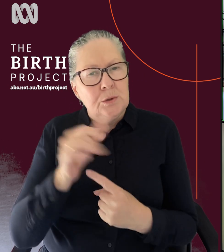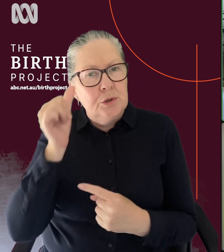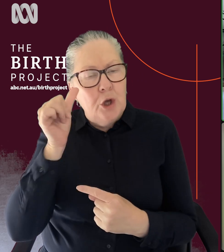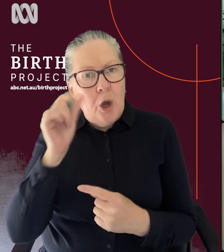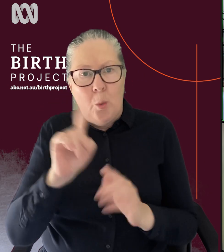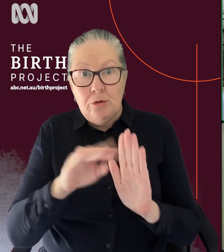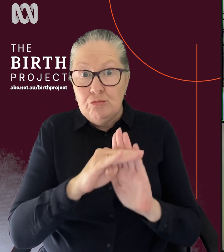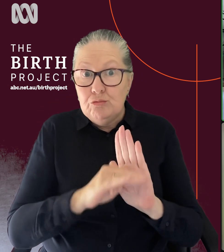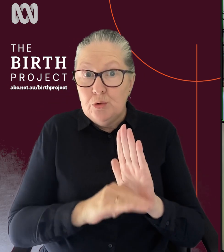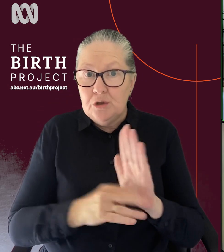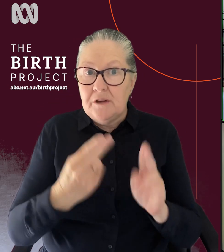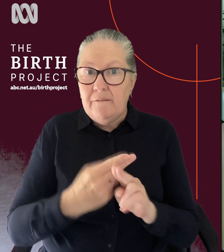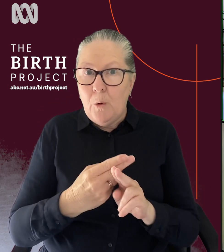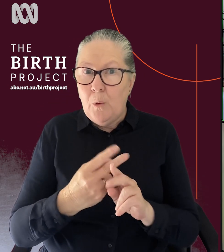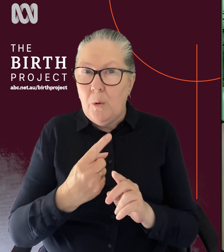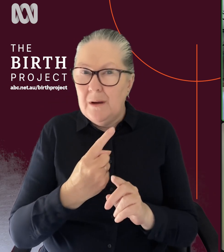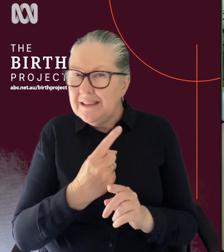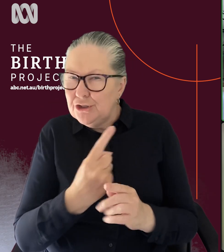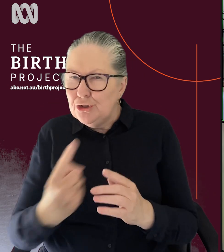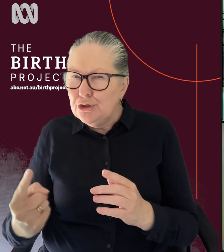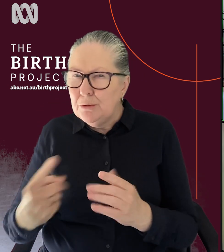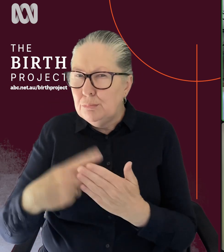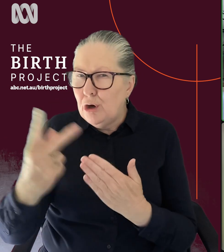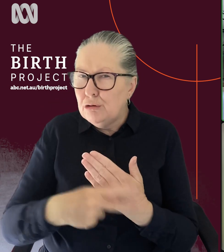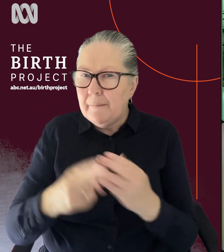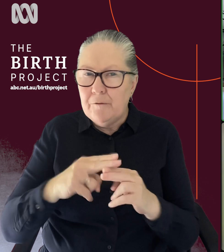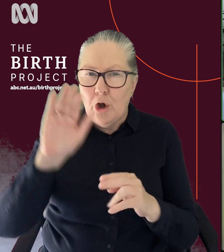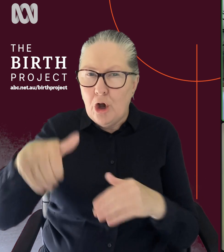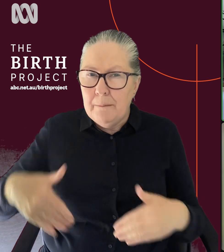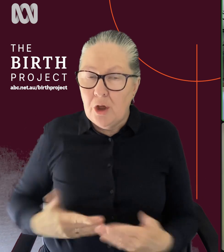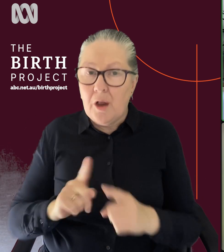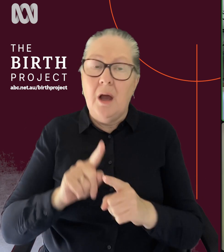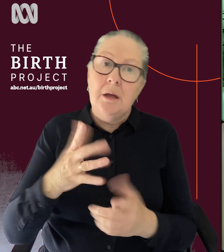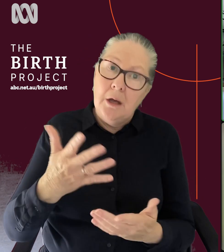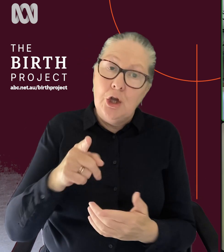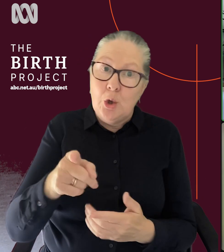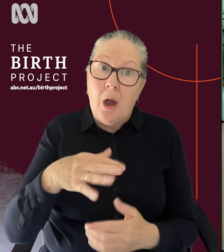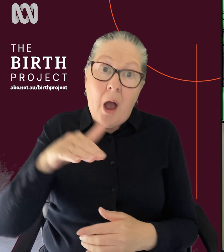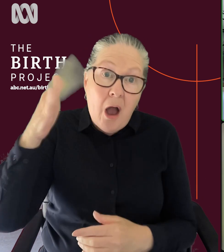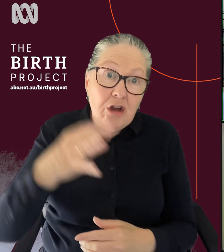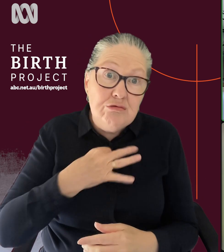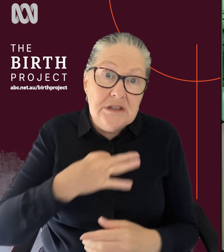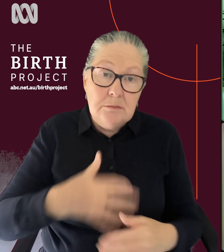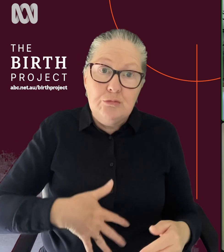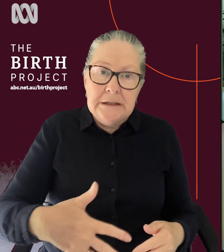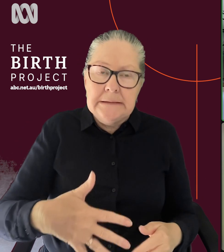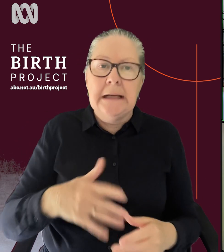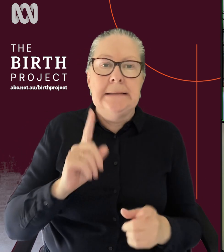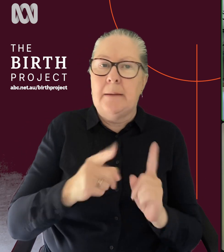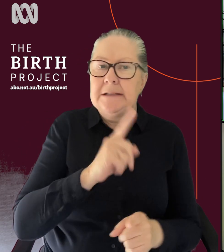criteria for each of them really varies, doesn't it, Sophie? Obviously, you know, if you're a high risk pregnancy, you'd be often cautioned against it,